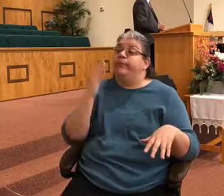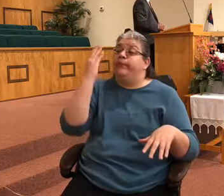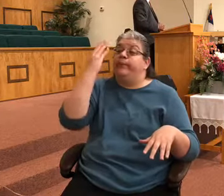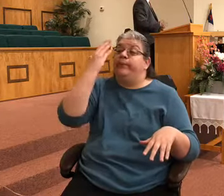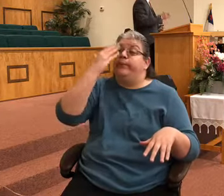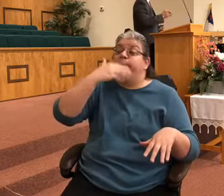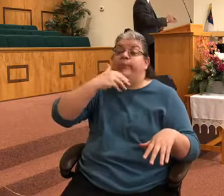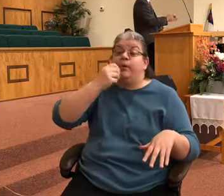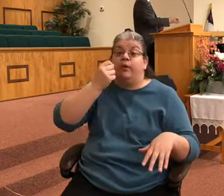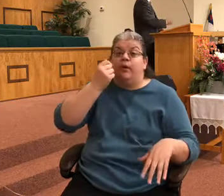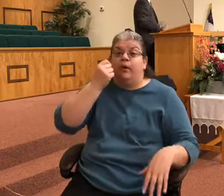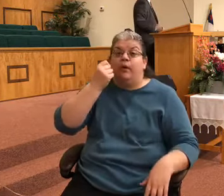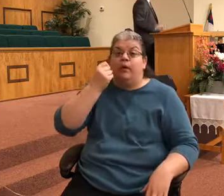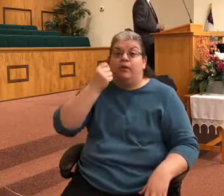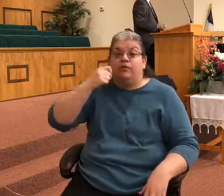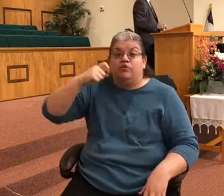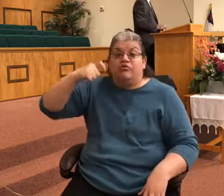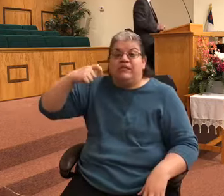that was my concern as I read this